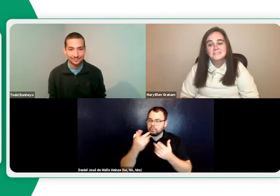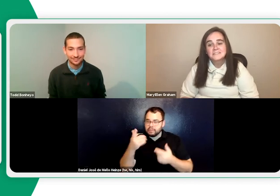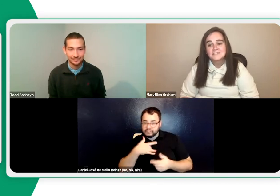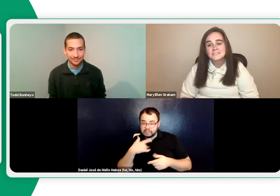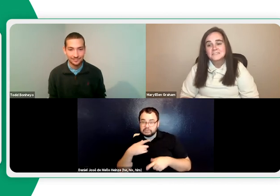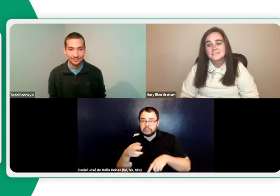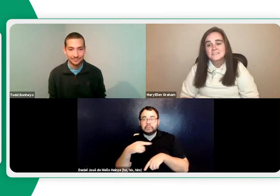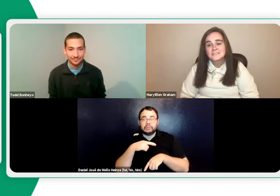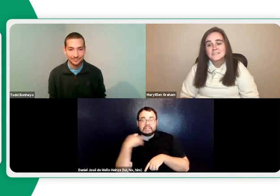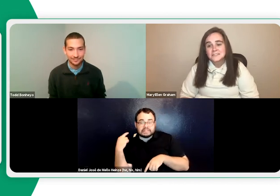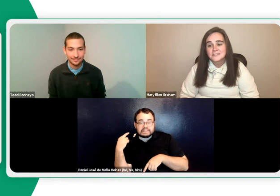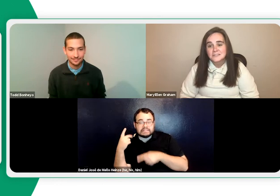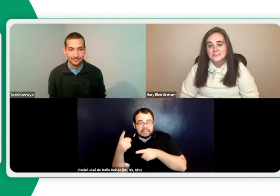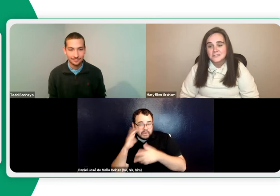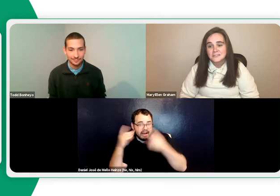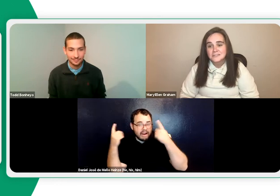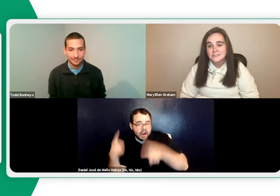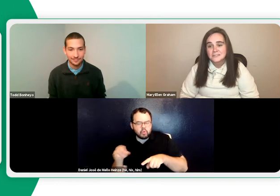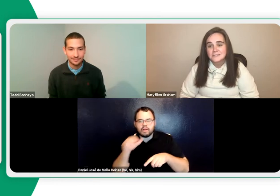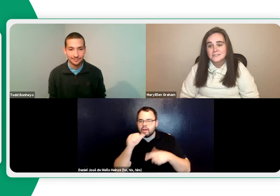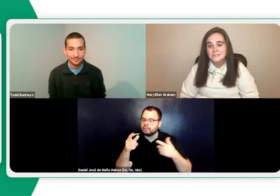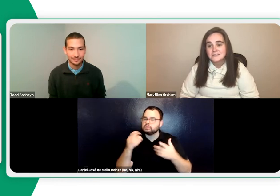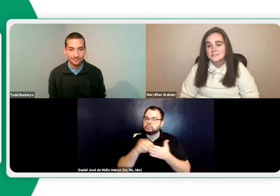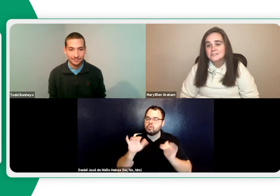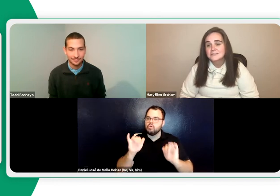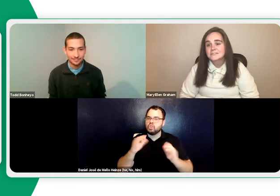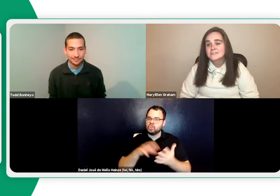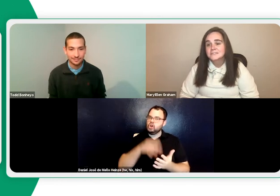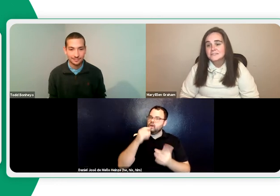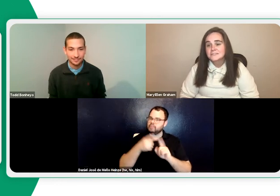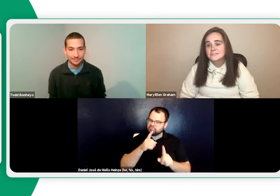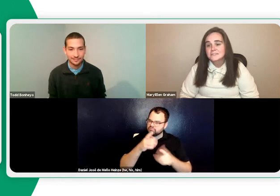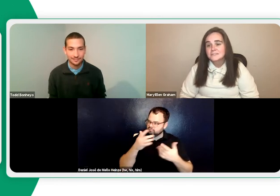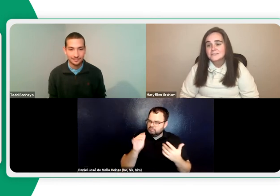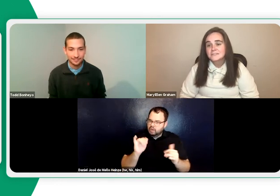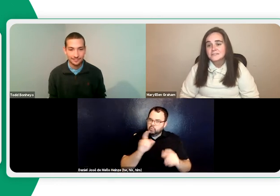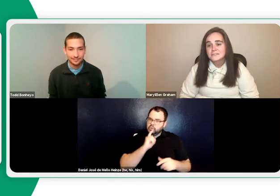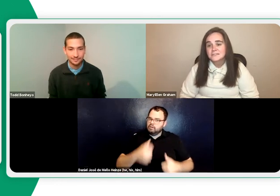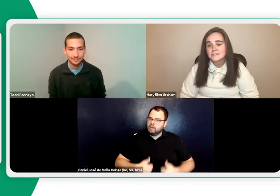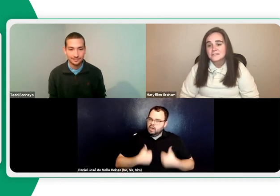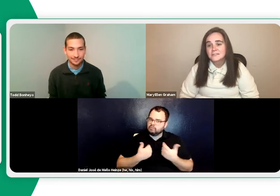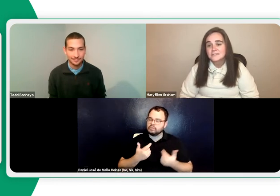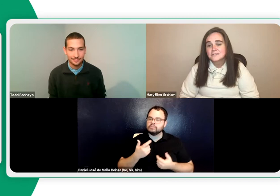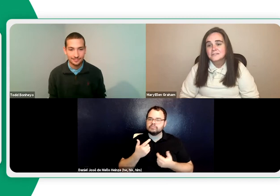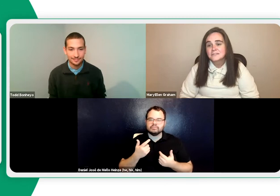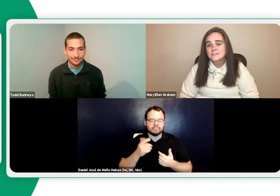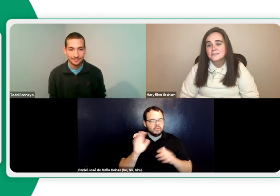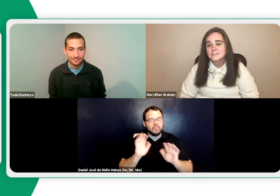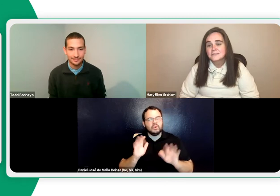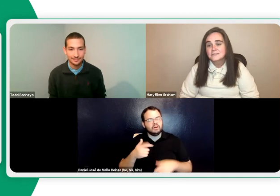important insurance can be. If you have your budget in place, you don't, you have to think about the risks as well that you don't plan